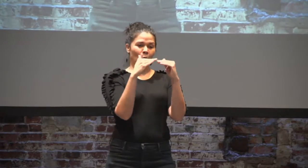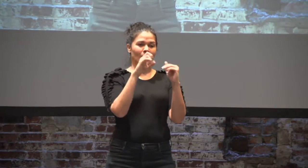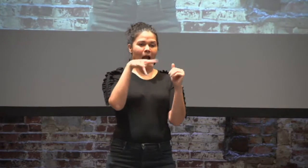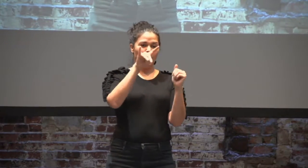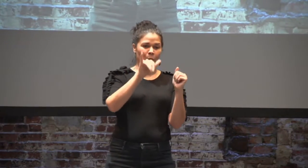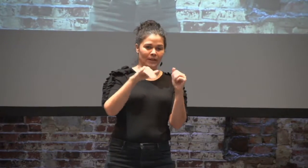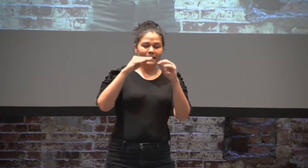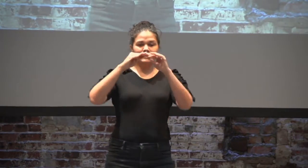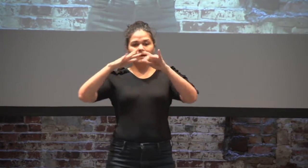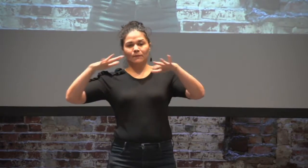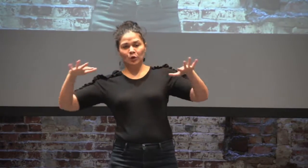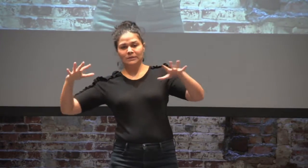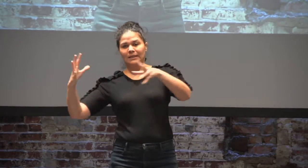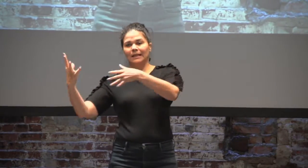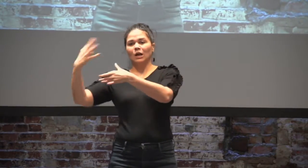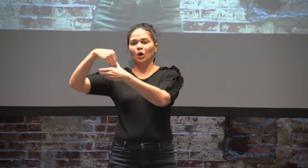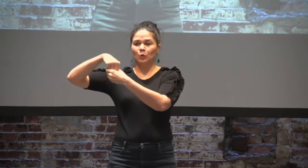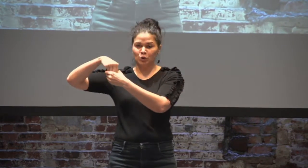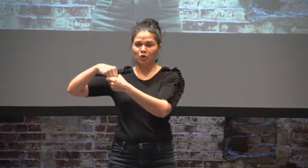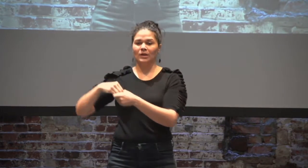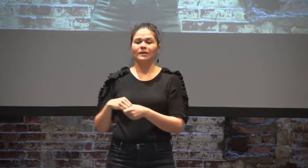So we're going to be talking about equity, diversity, and inclusion.